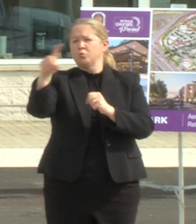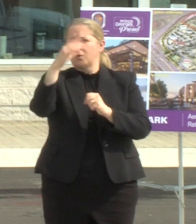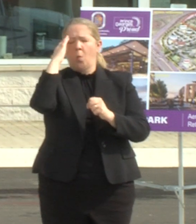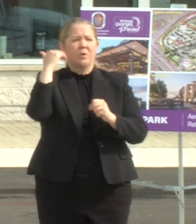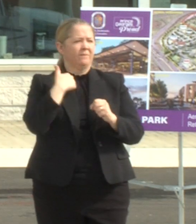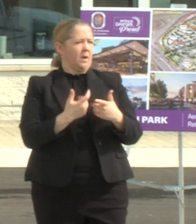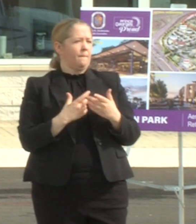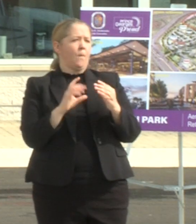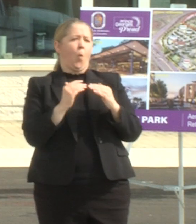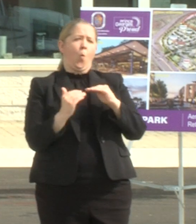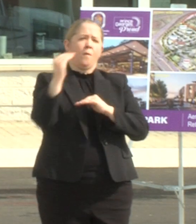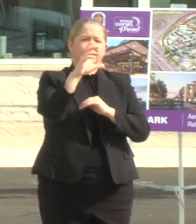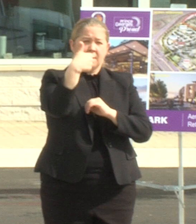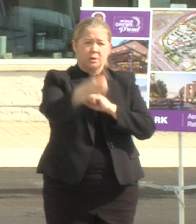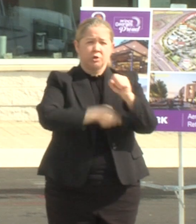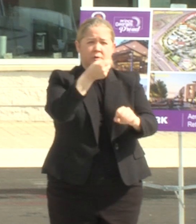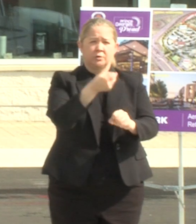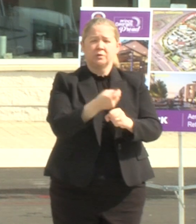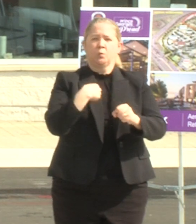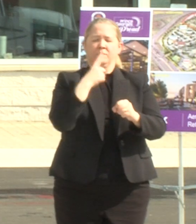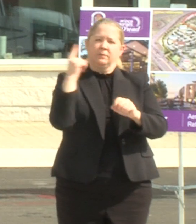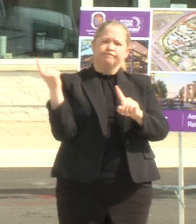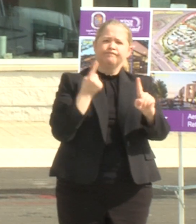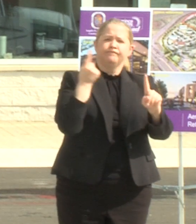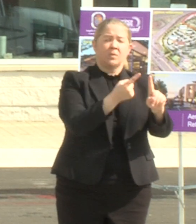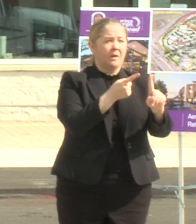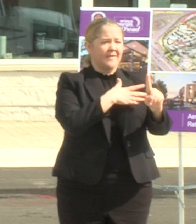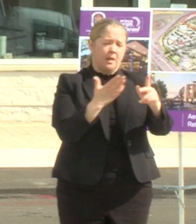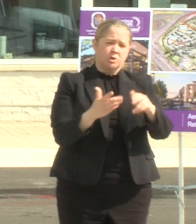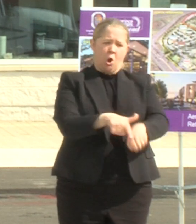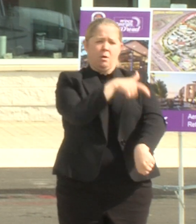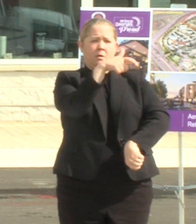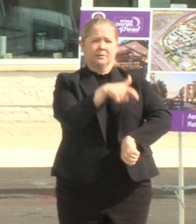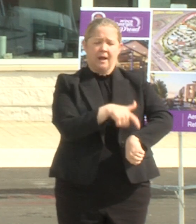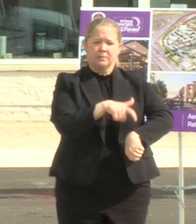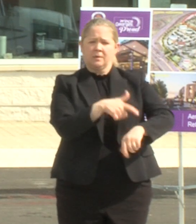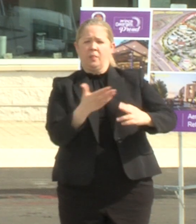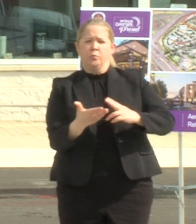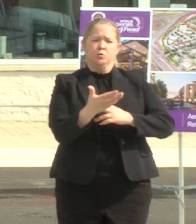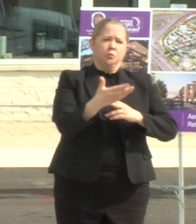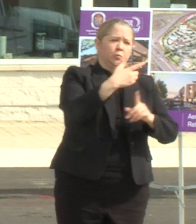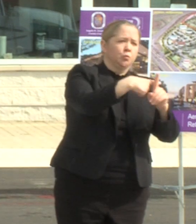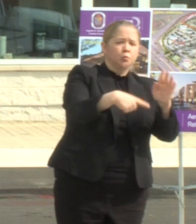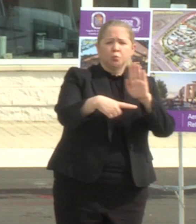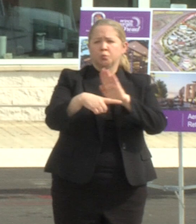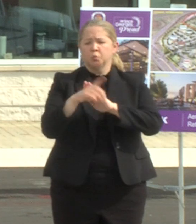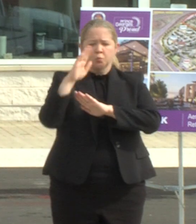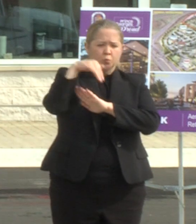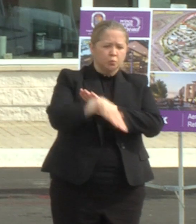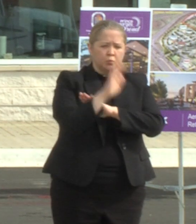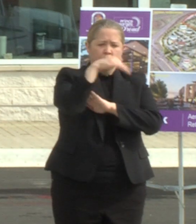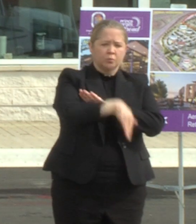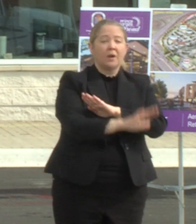and during that long period of time what kept pushing me forward through all the ups and downs is the impact that i knew